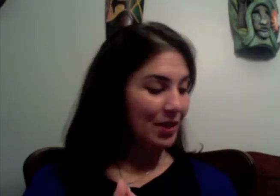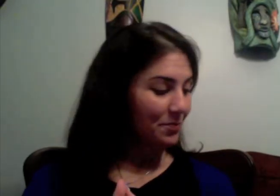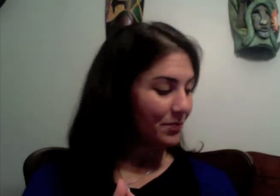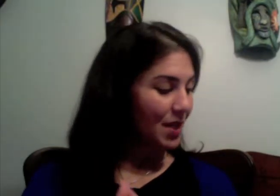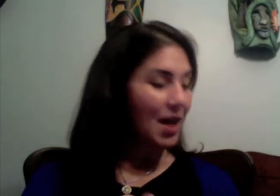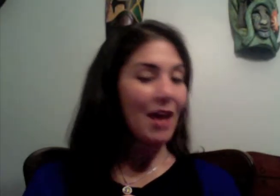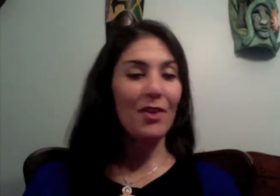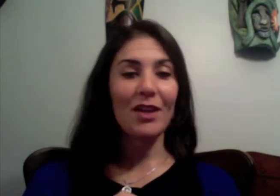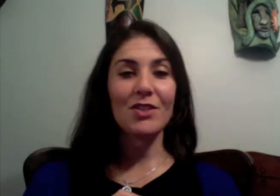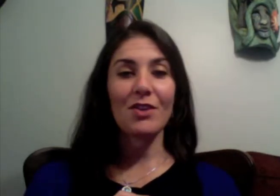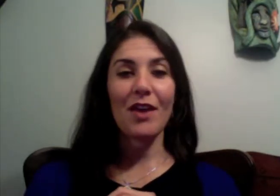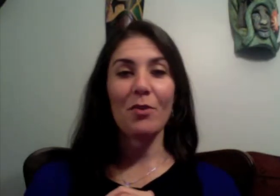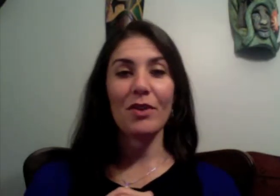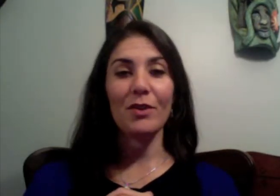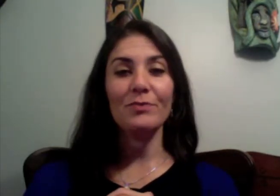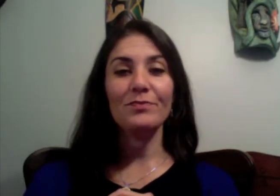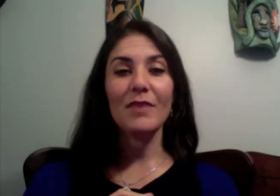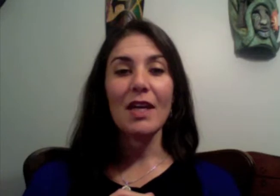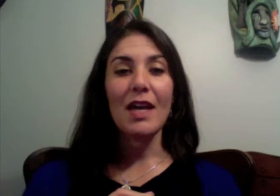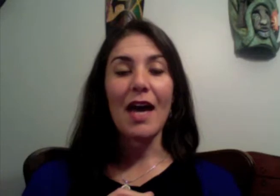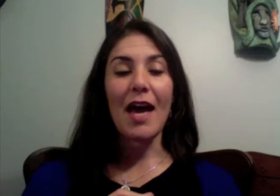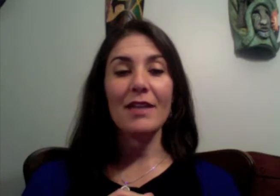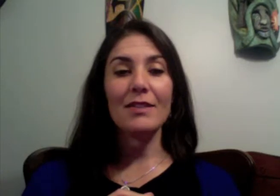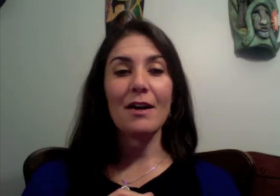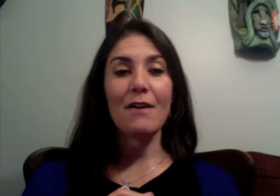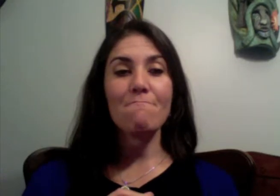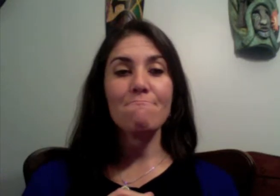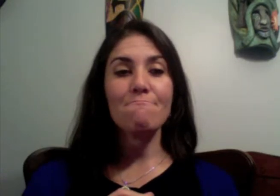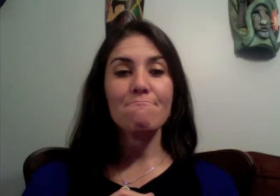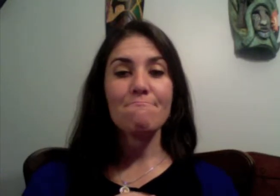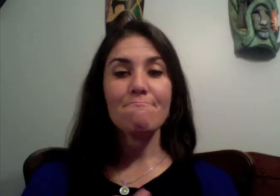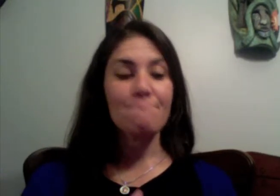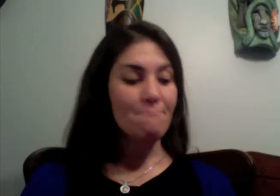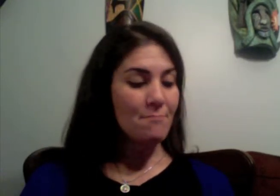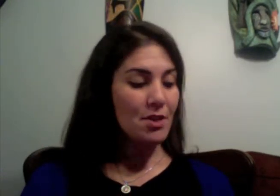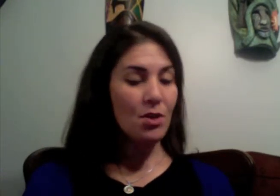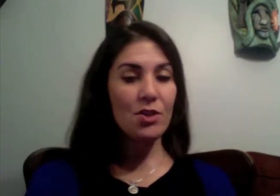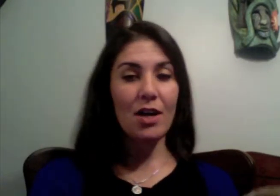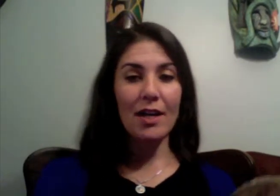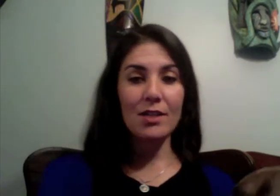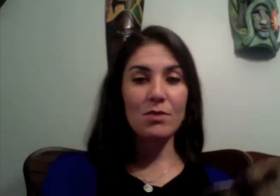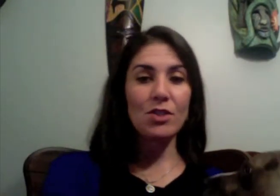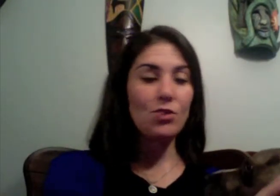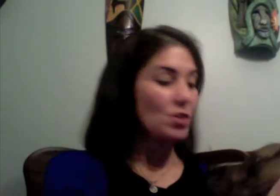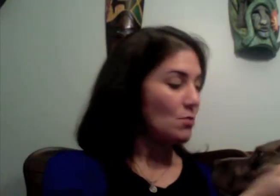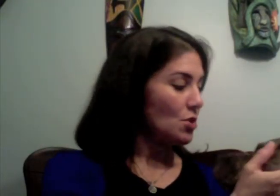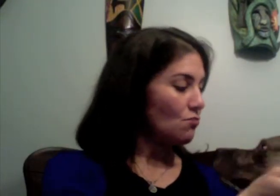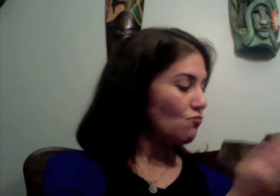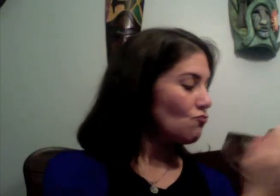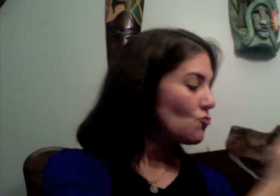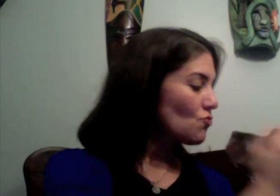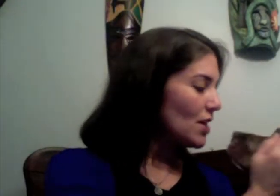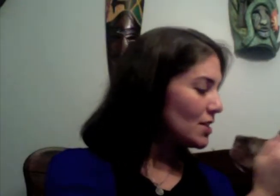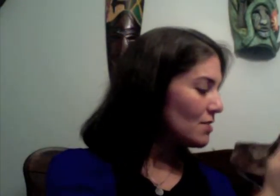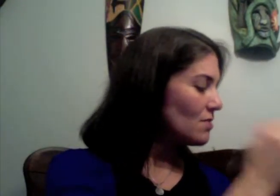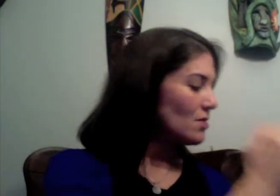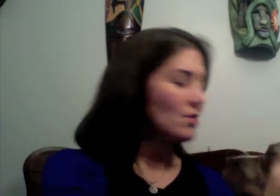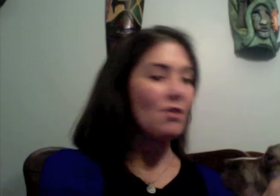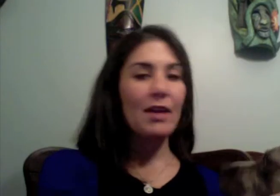I thought I'd share that with you and yoga dog I guess wants to do some right all right